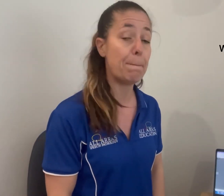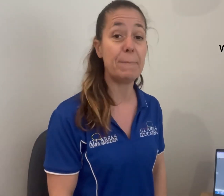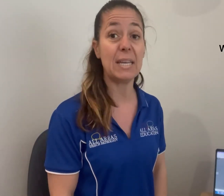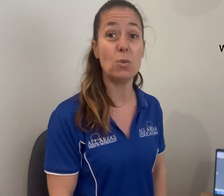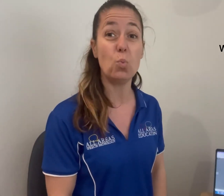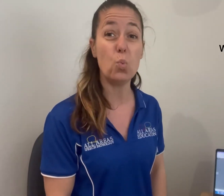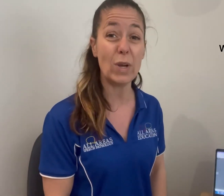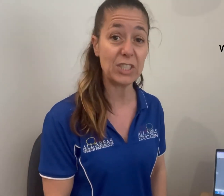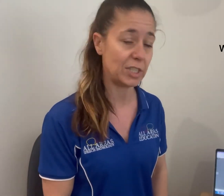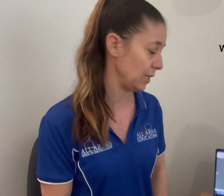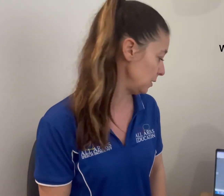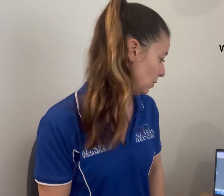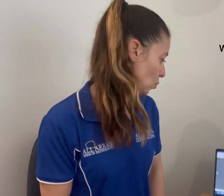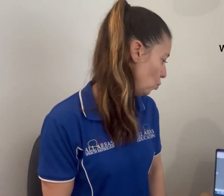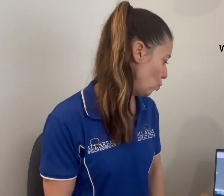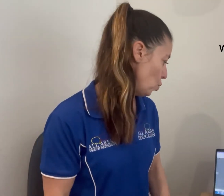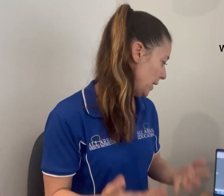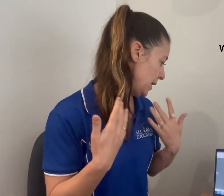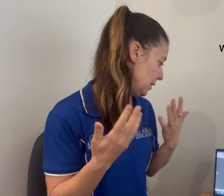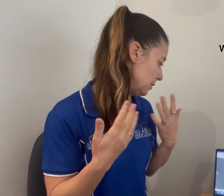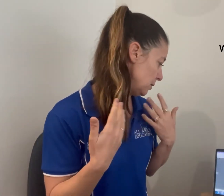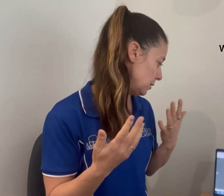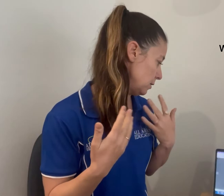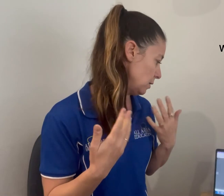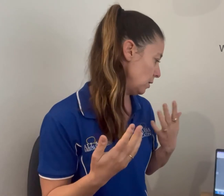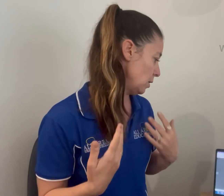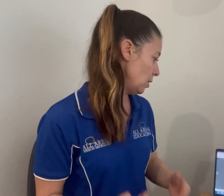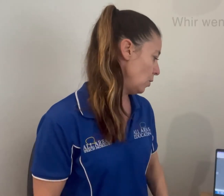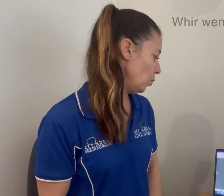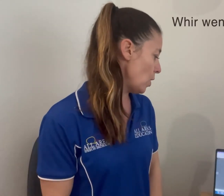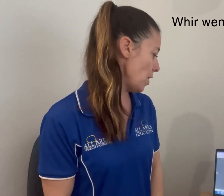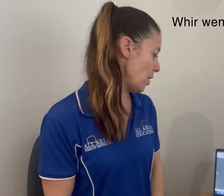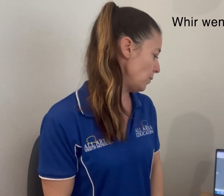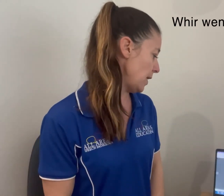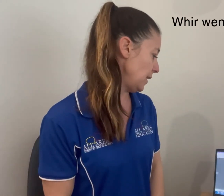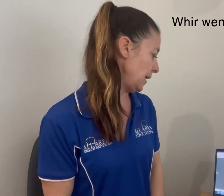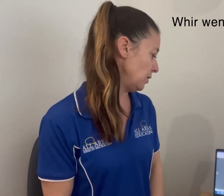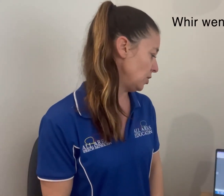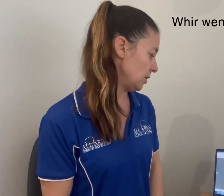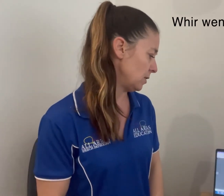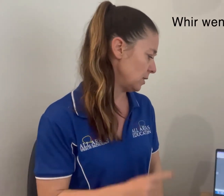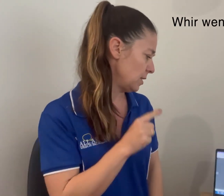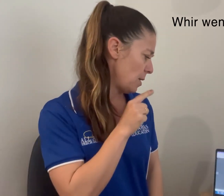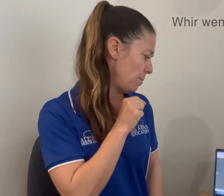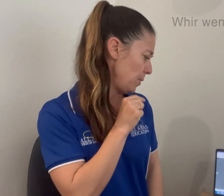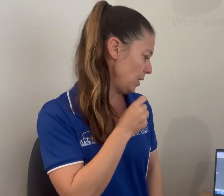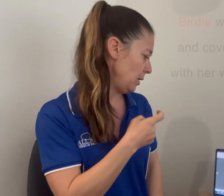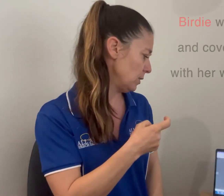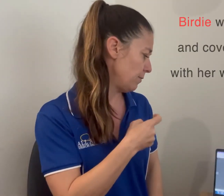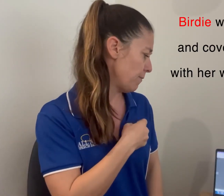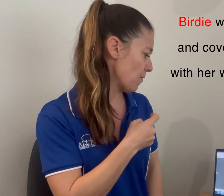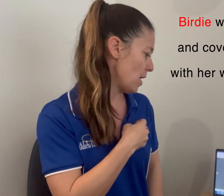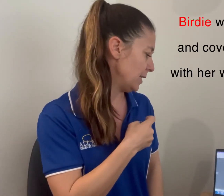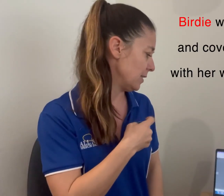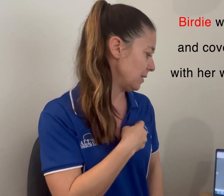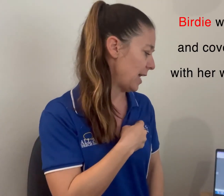big wishing wind. Whirr went the engines. Birdie was frightened and